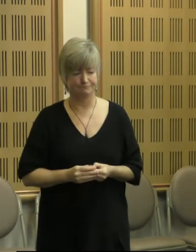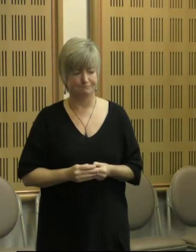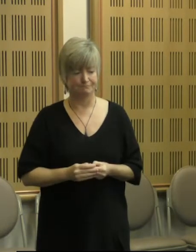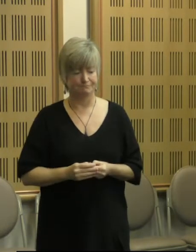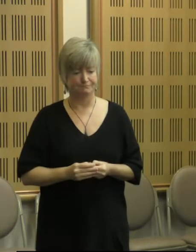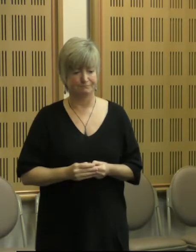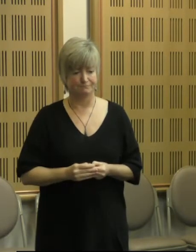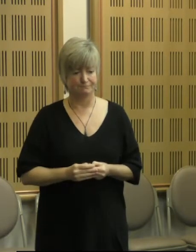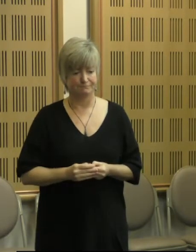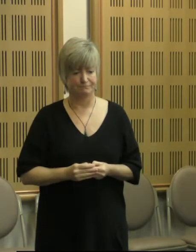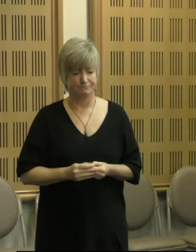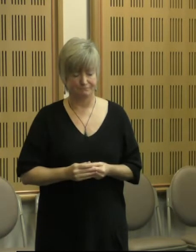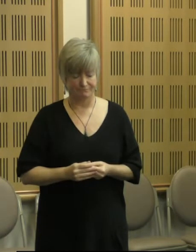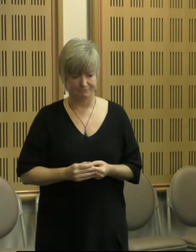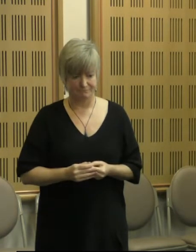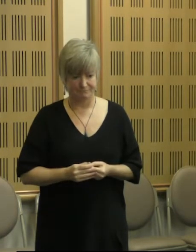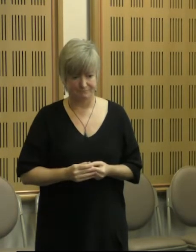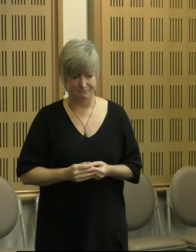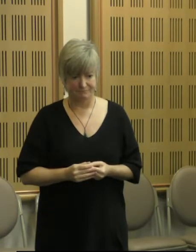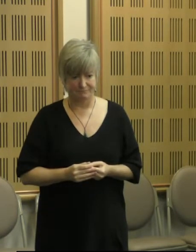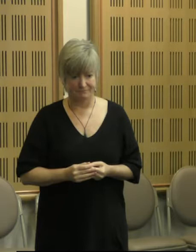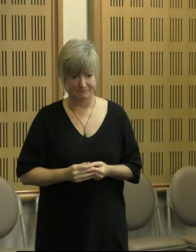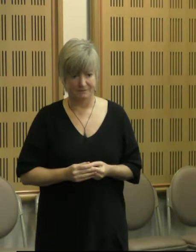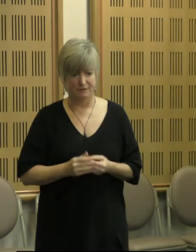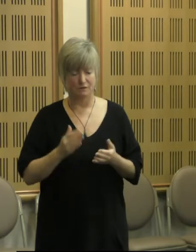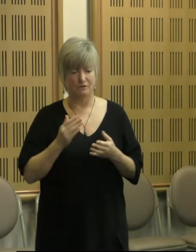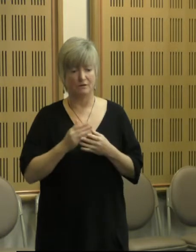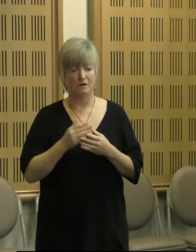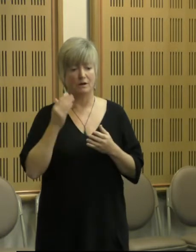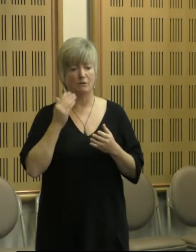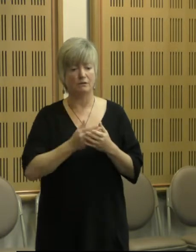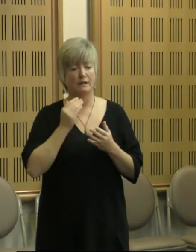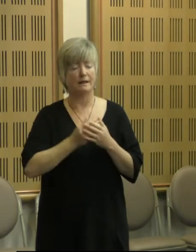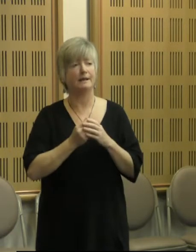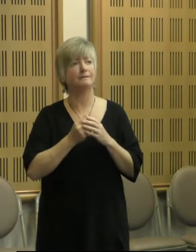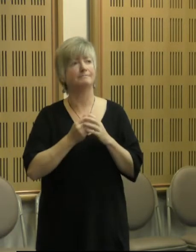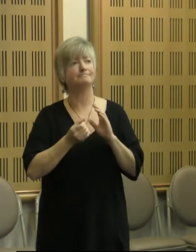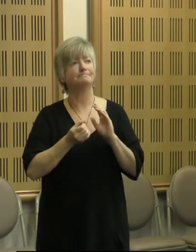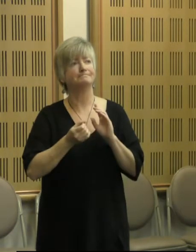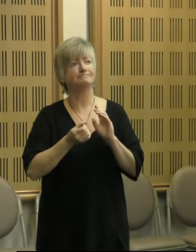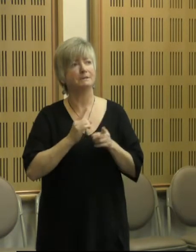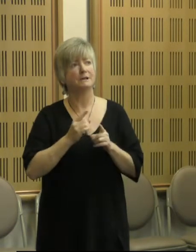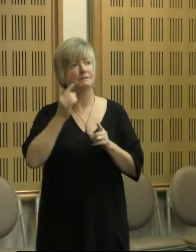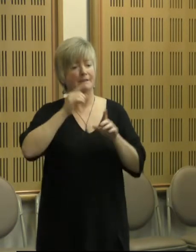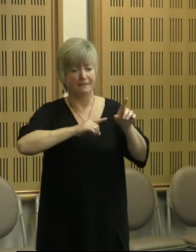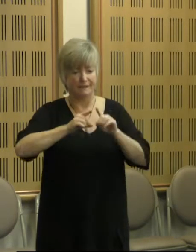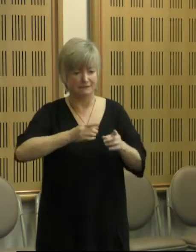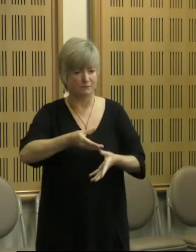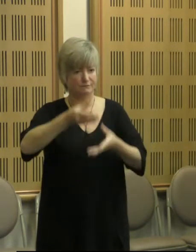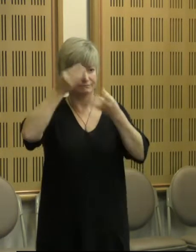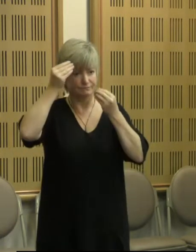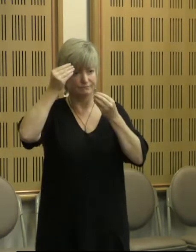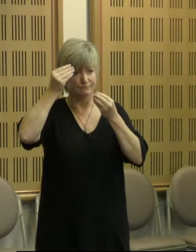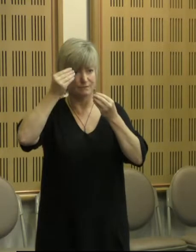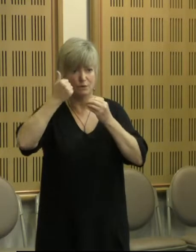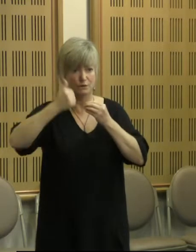And basically what I think we are really mindful of the things we've learnt from the current projects, and we were on the sort of use that and